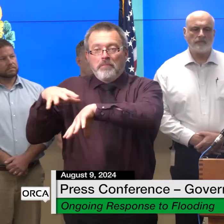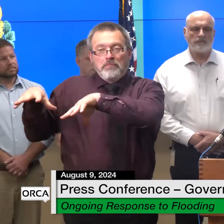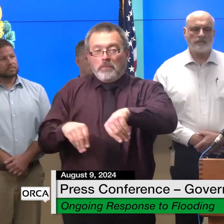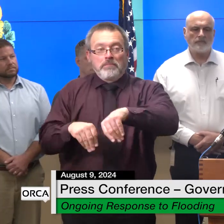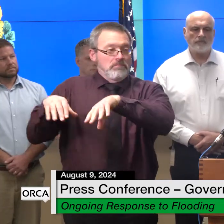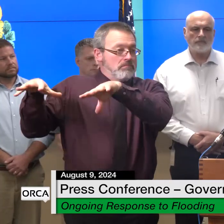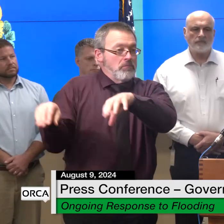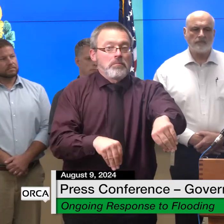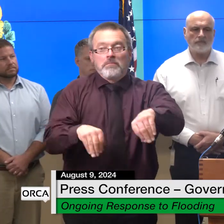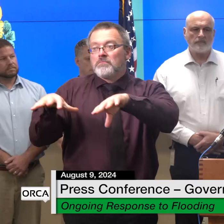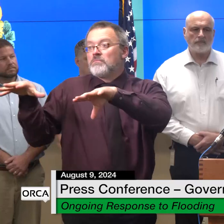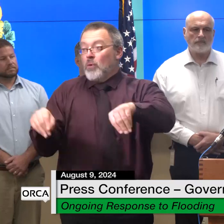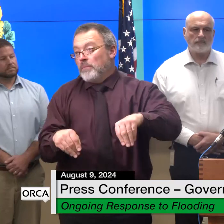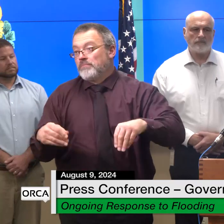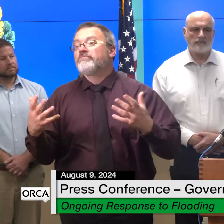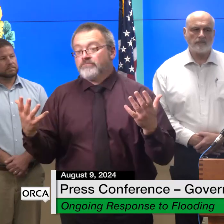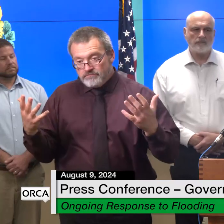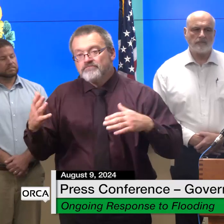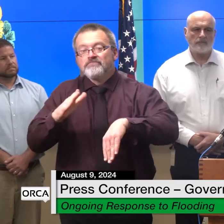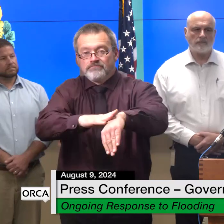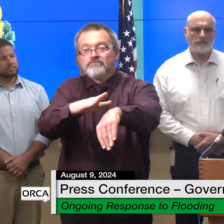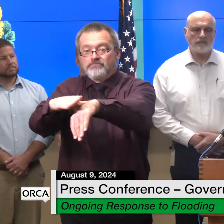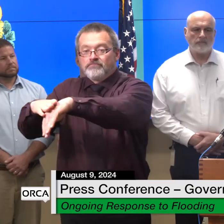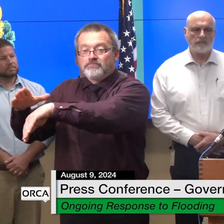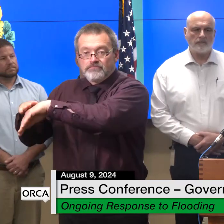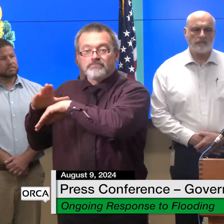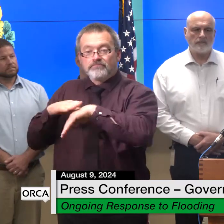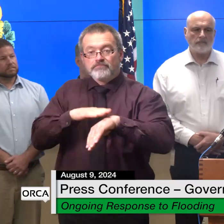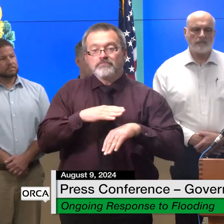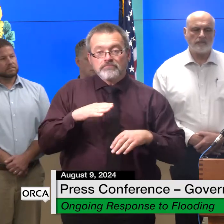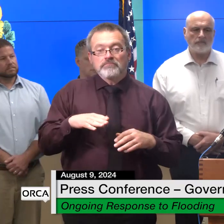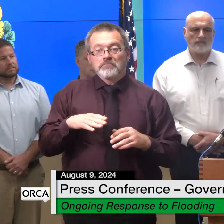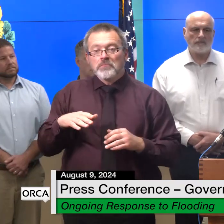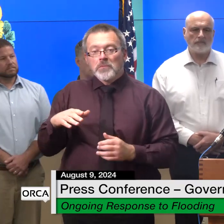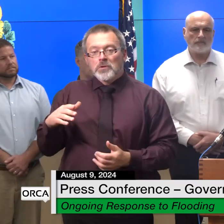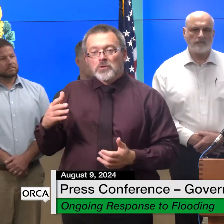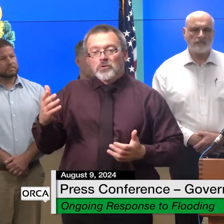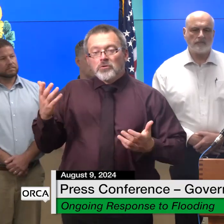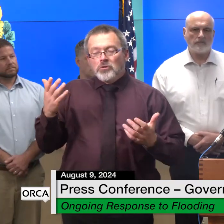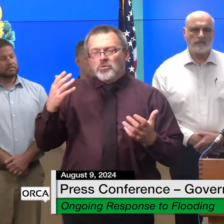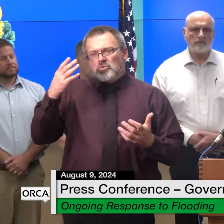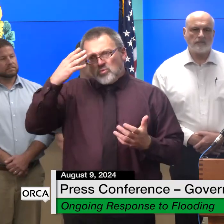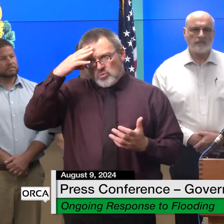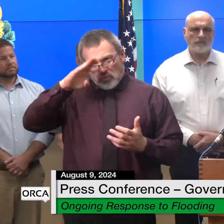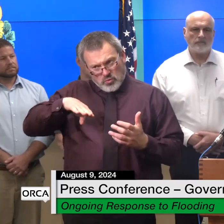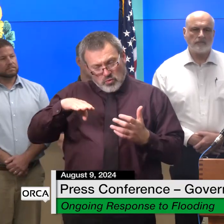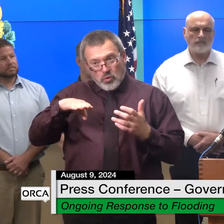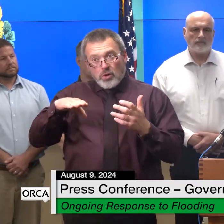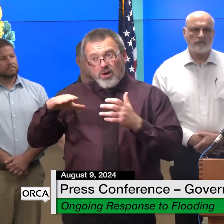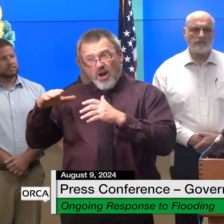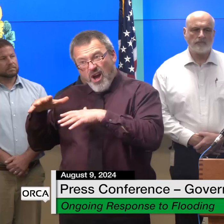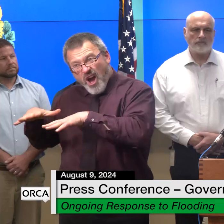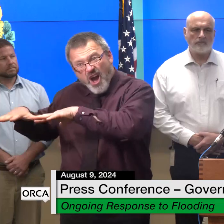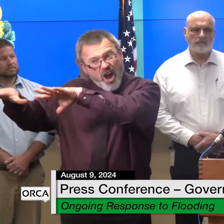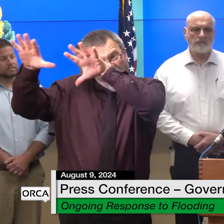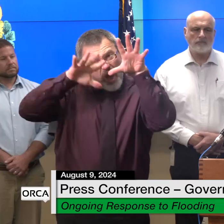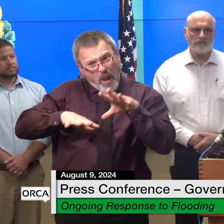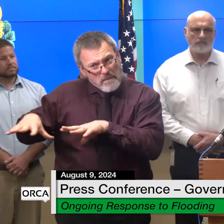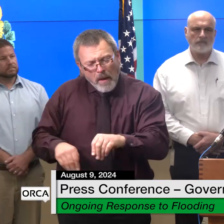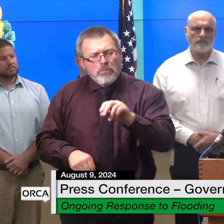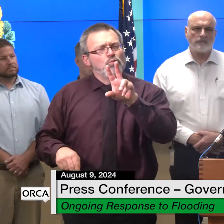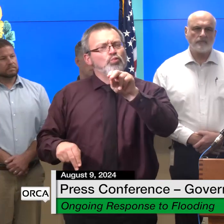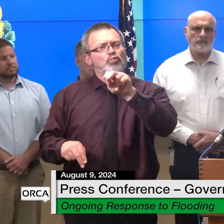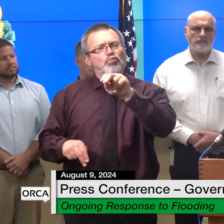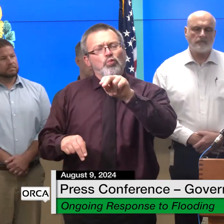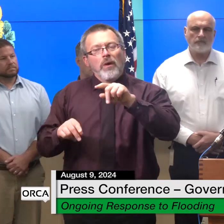slightly it is important to note that we will have impacts from this weather system the ground is oversaturated